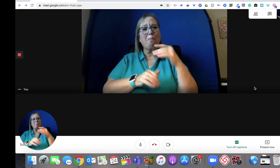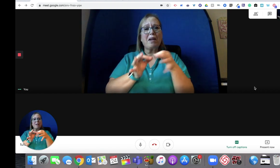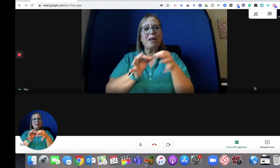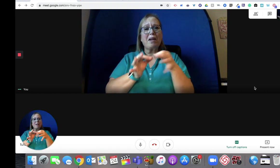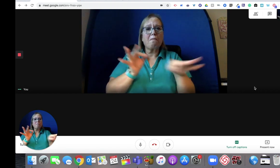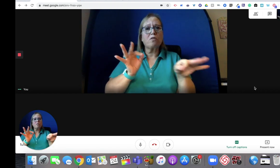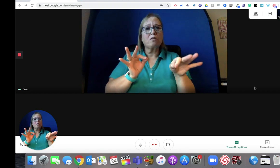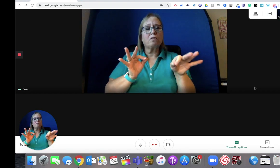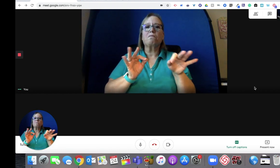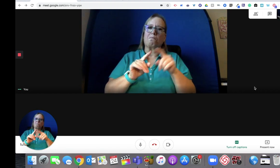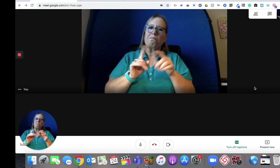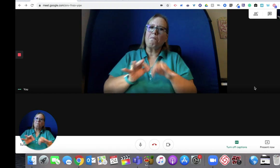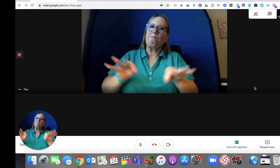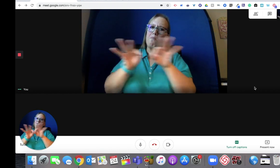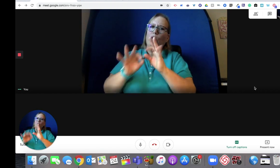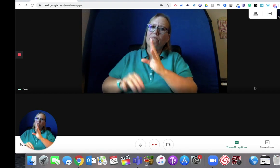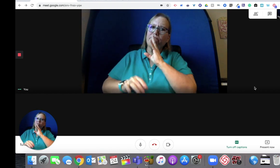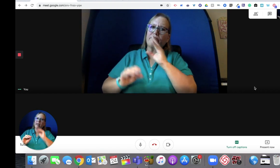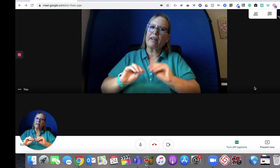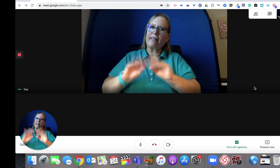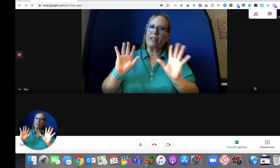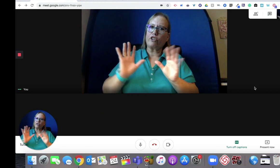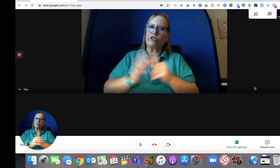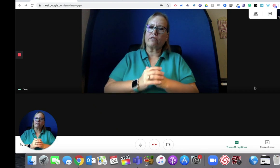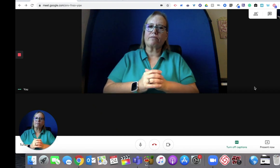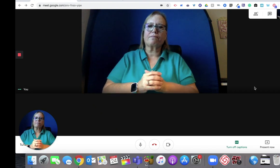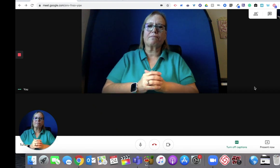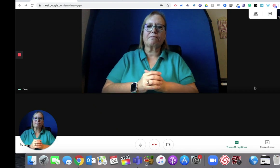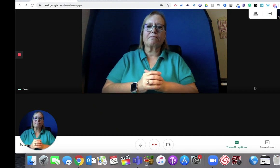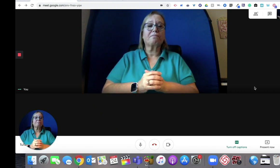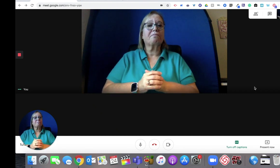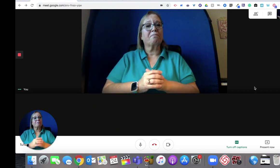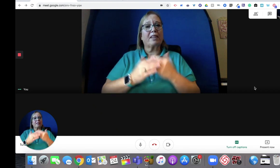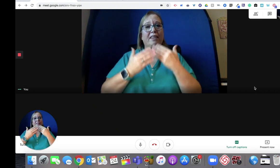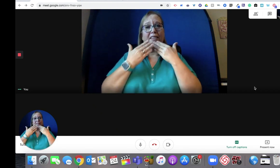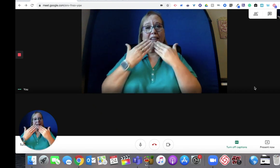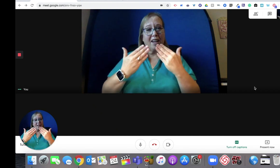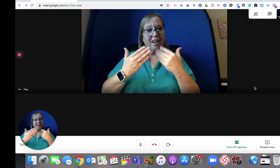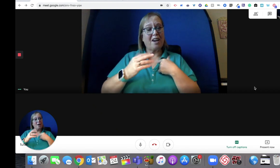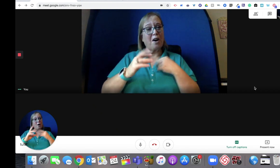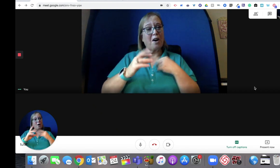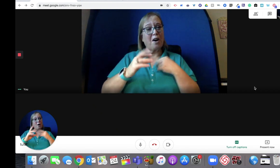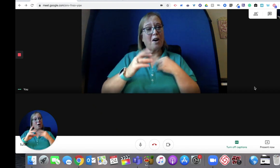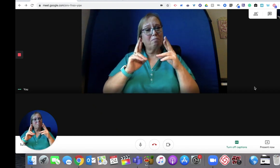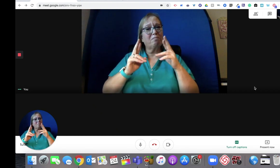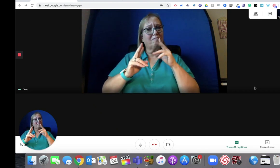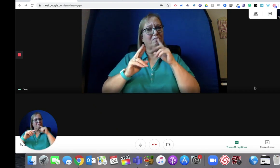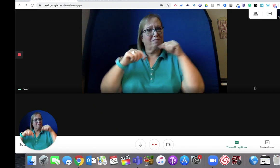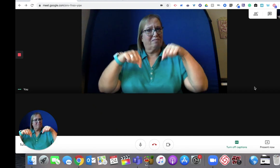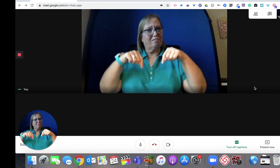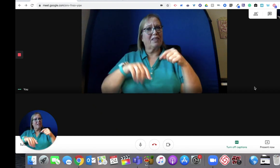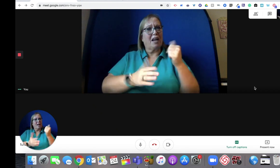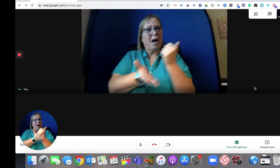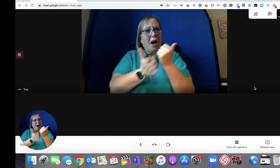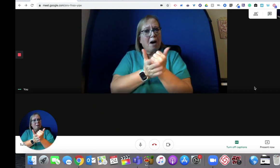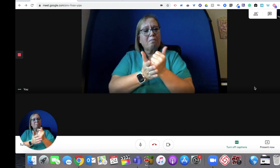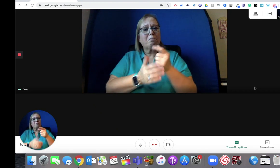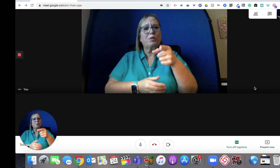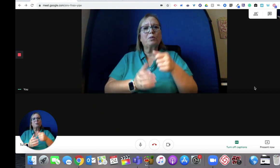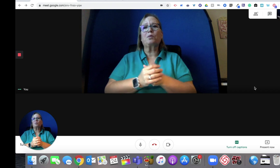This is amazing captioning software, but you have to speak clearly. Thank you. I hope this has